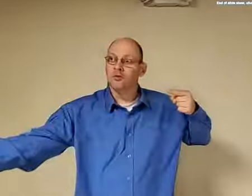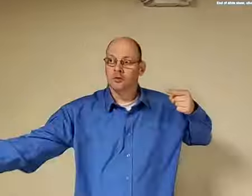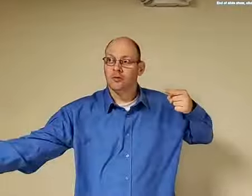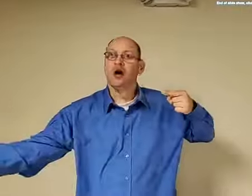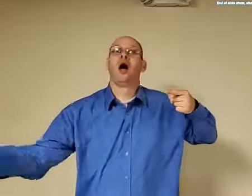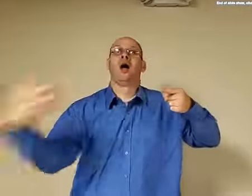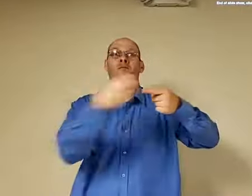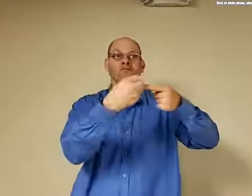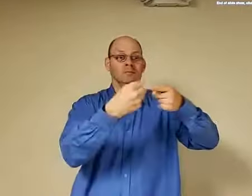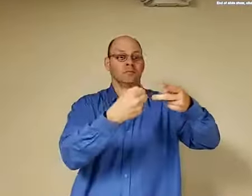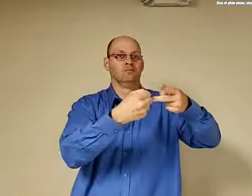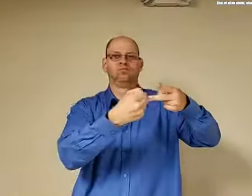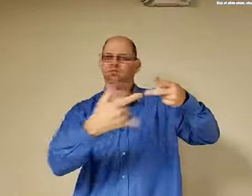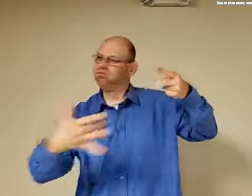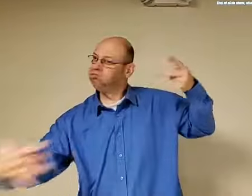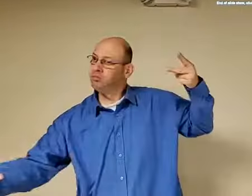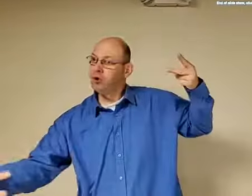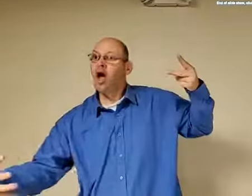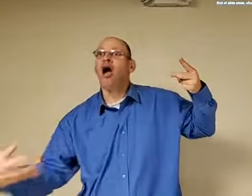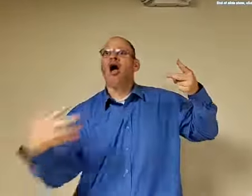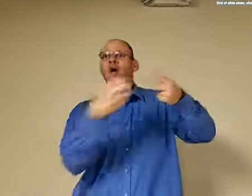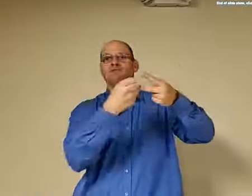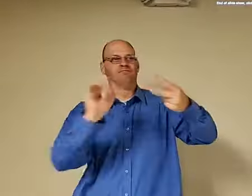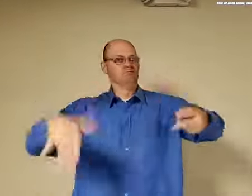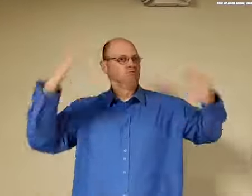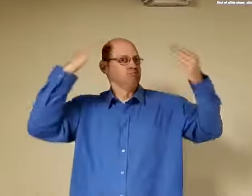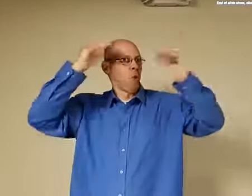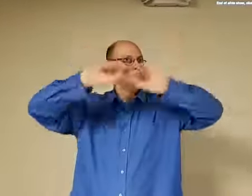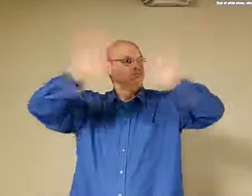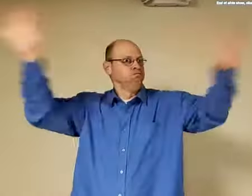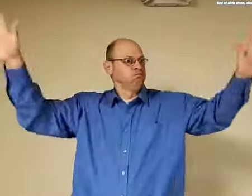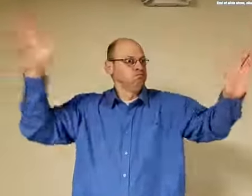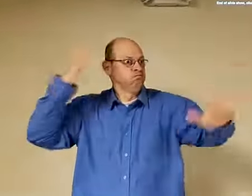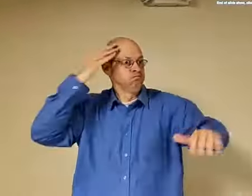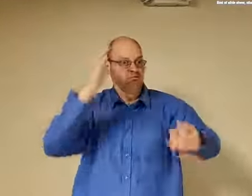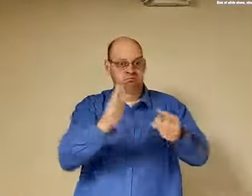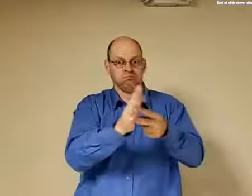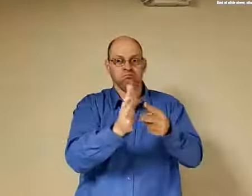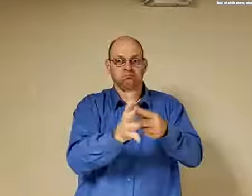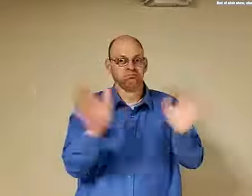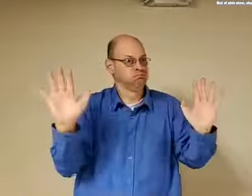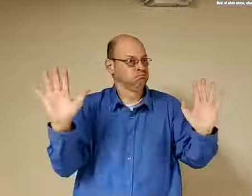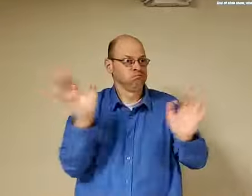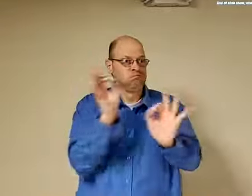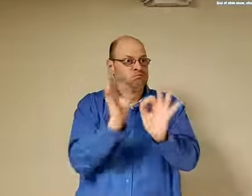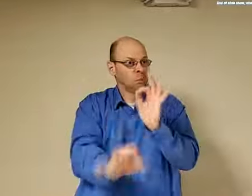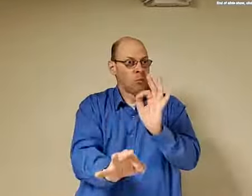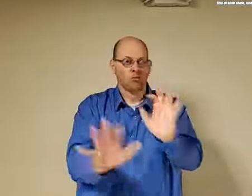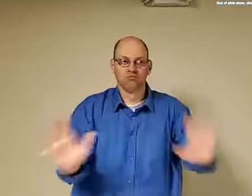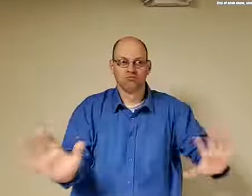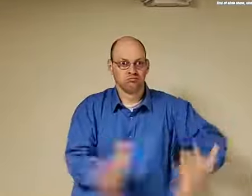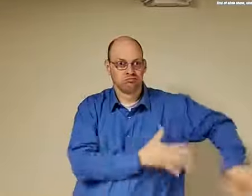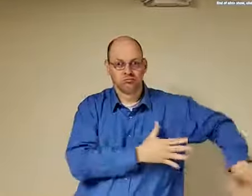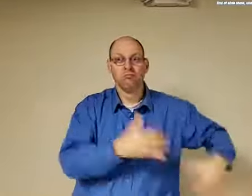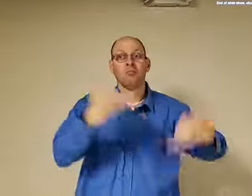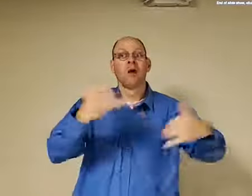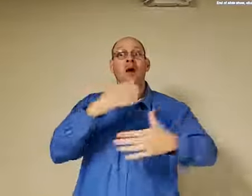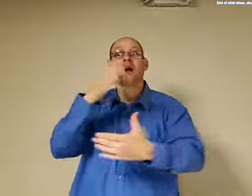we expanded on chapter 13 covering both the antichrist and the false prophet